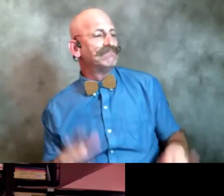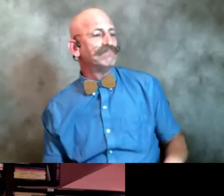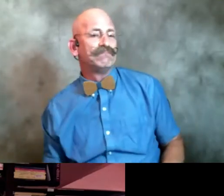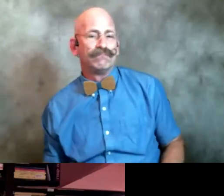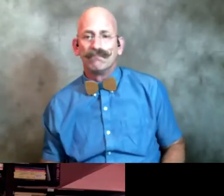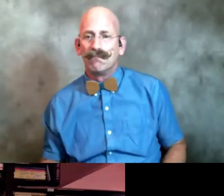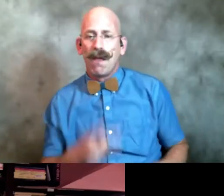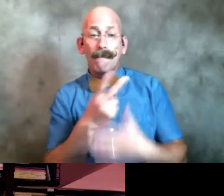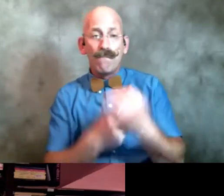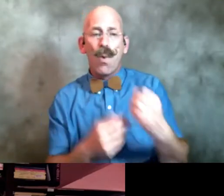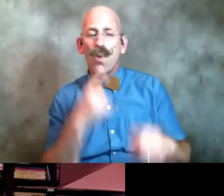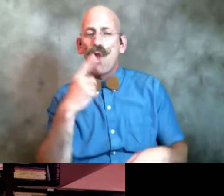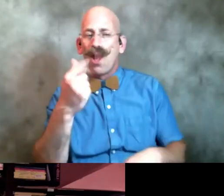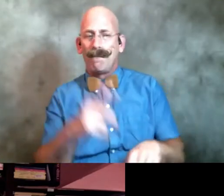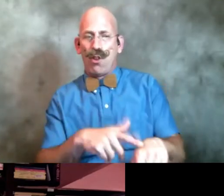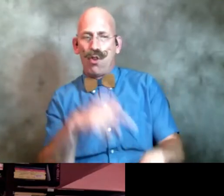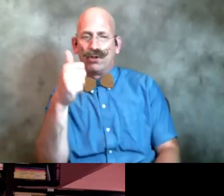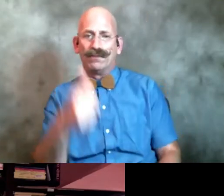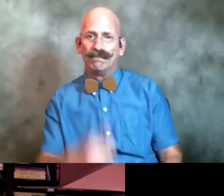a little bit longer okay